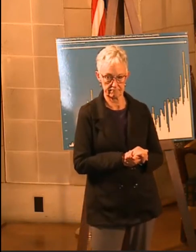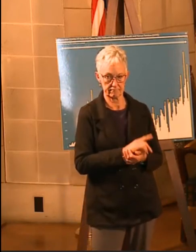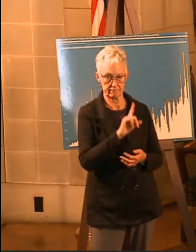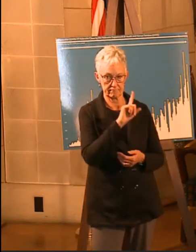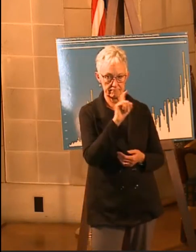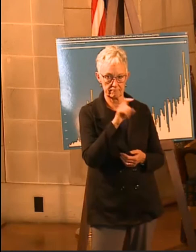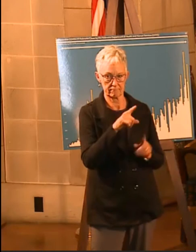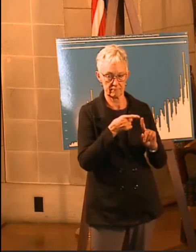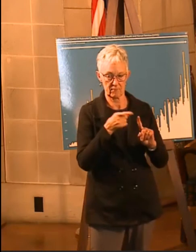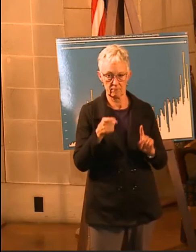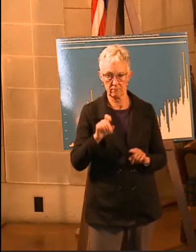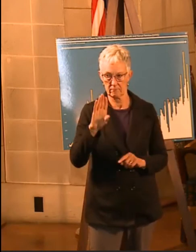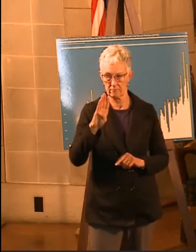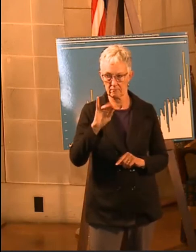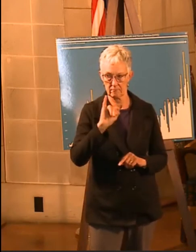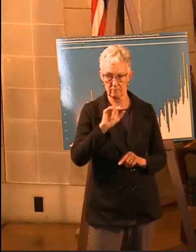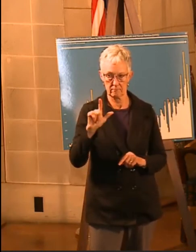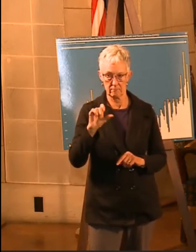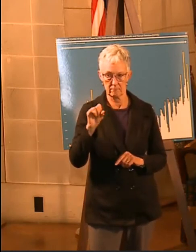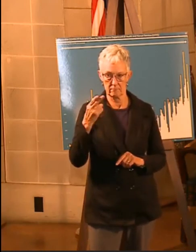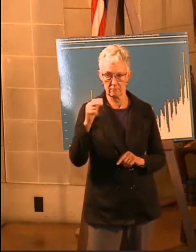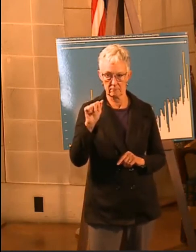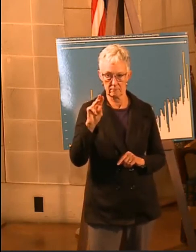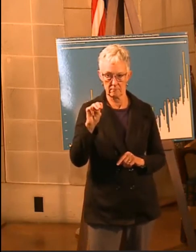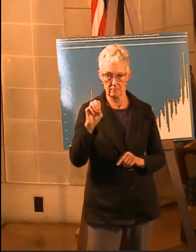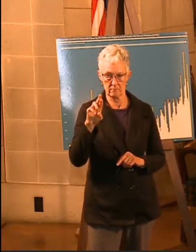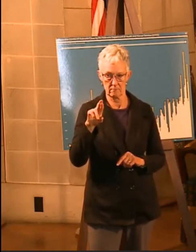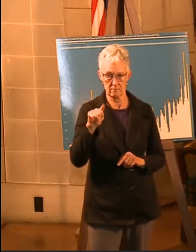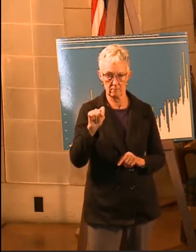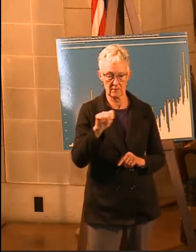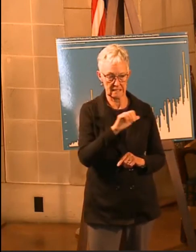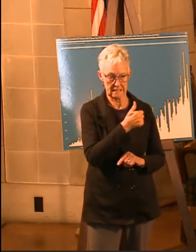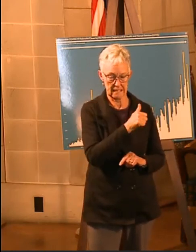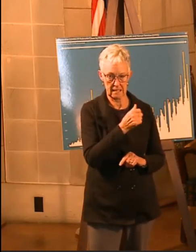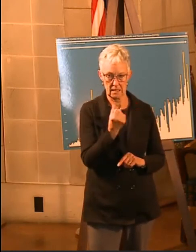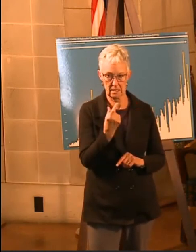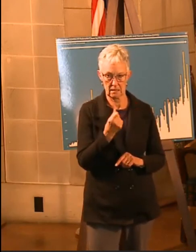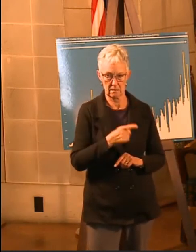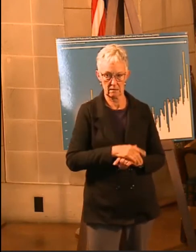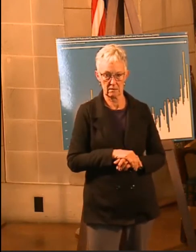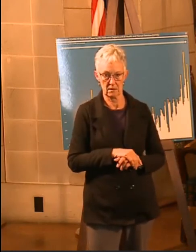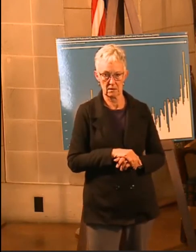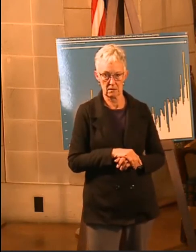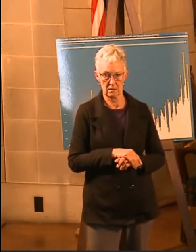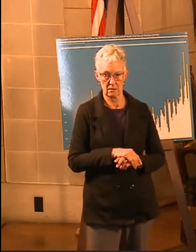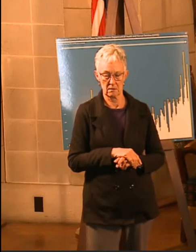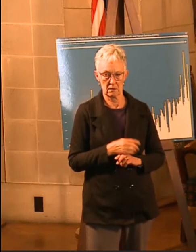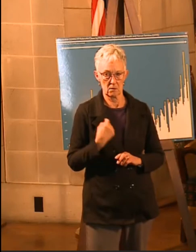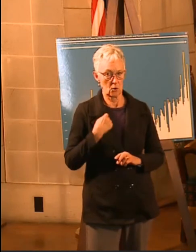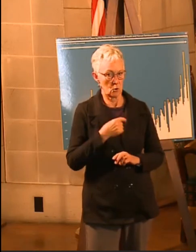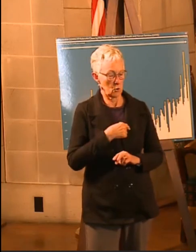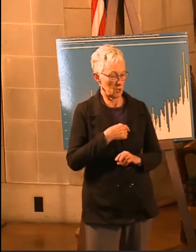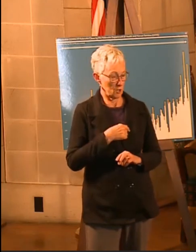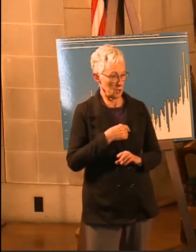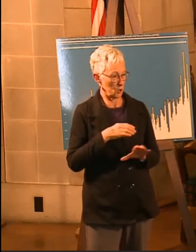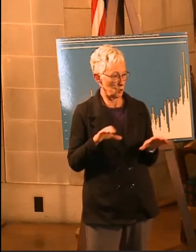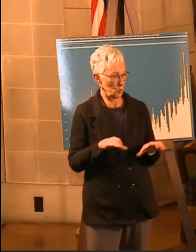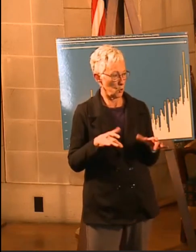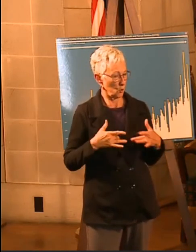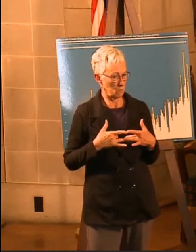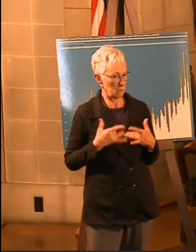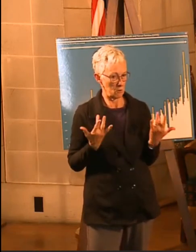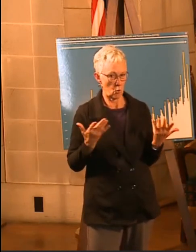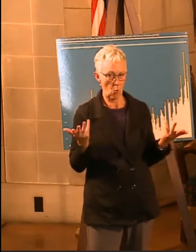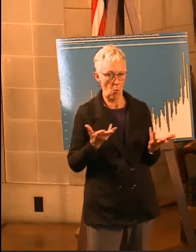question come in from Bill Schumer with 1011. Is there anything that's being done to speed up testing turnaround time? According to the state's